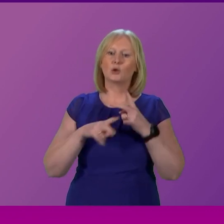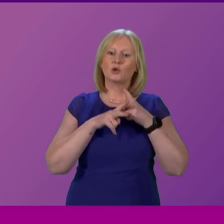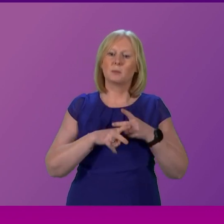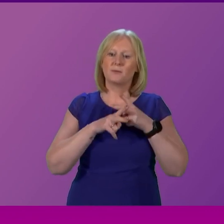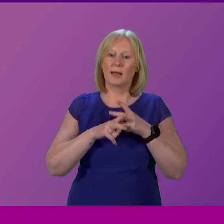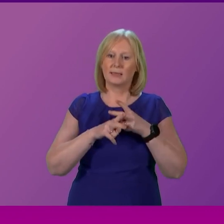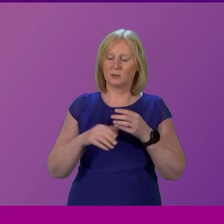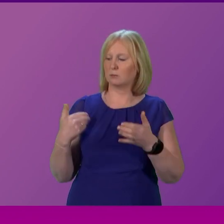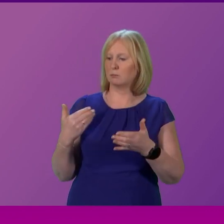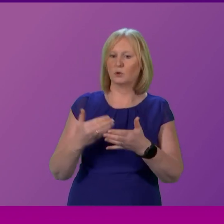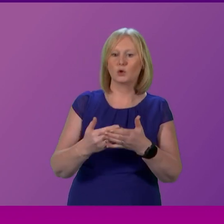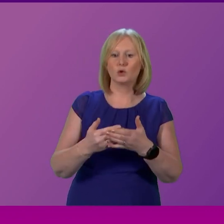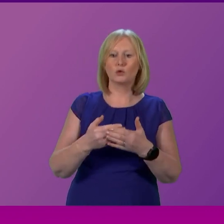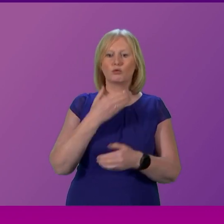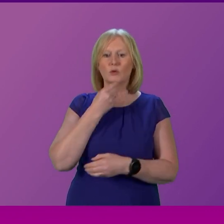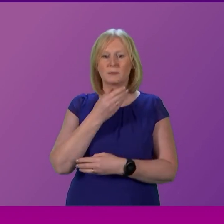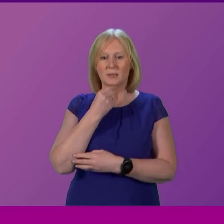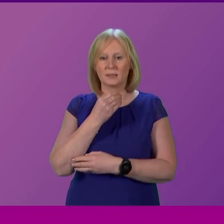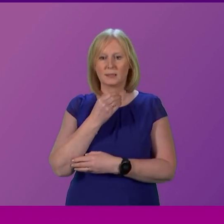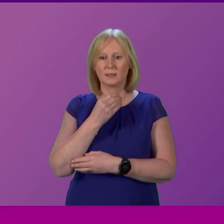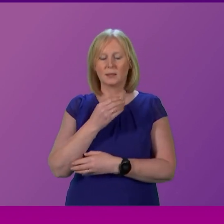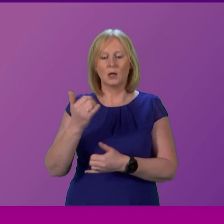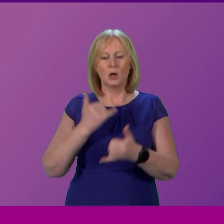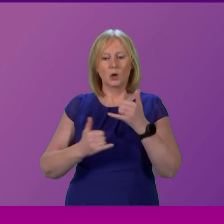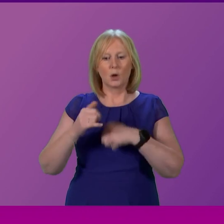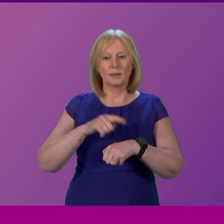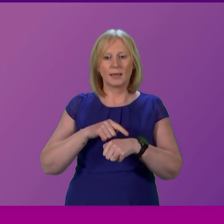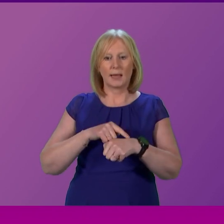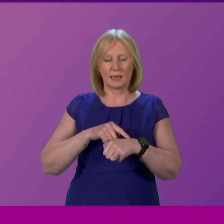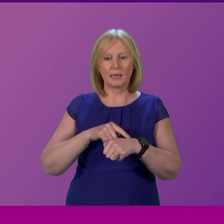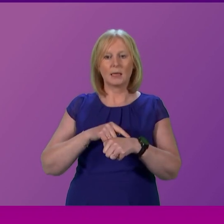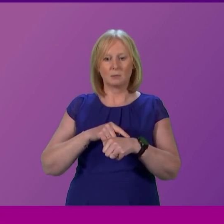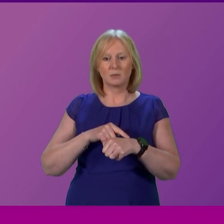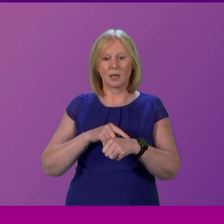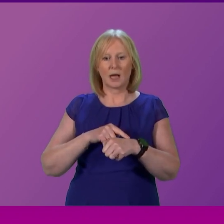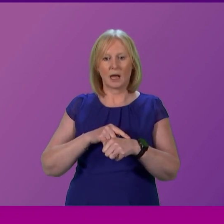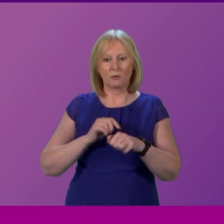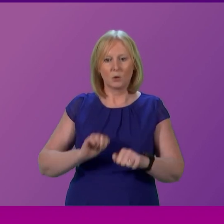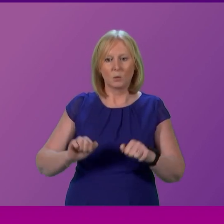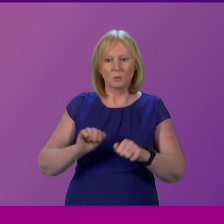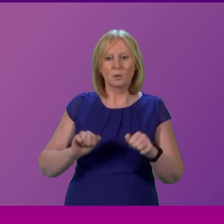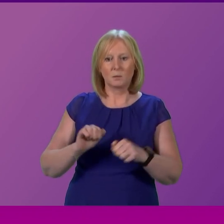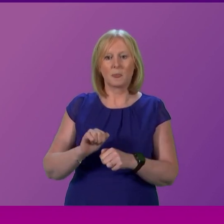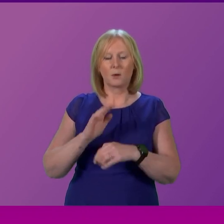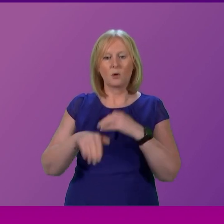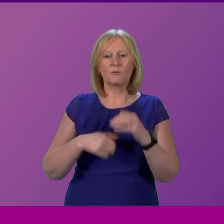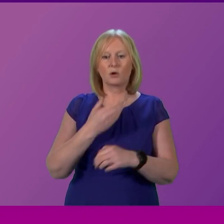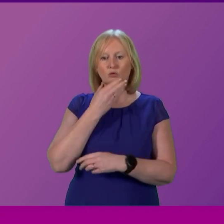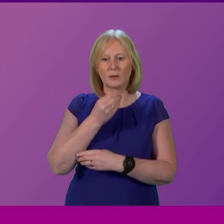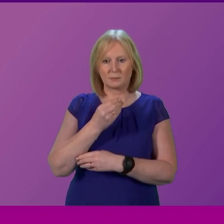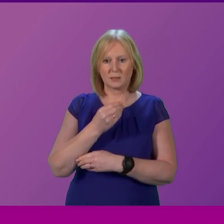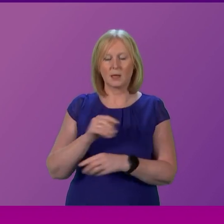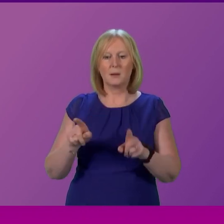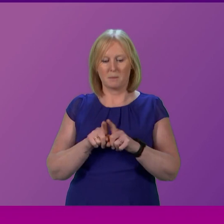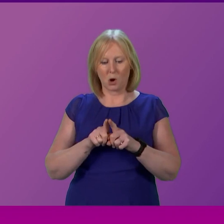Christmas. While call wait times for NHS 24 were often longer than usual over the festive period, the vast majority of calls received